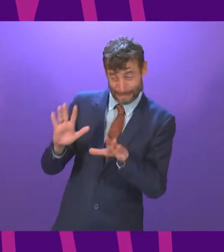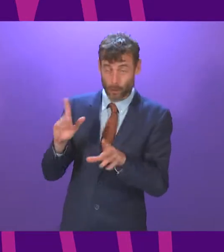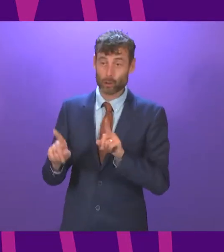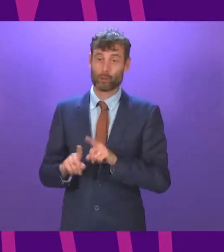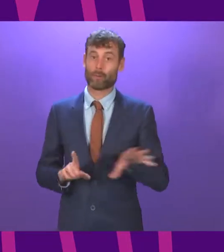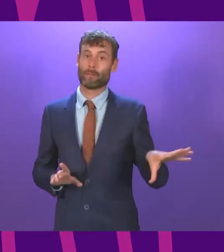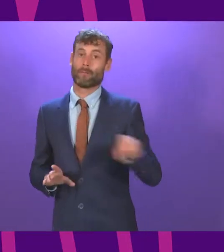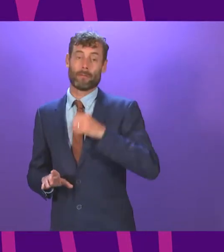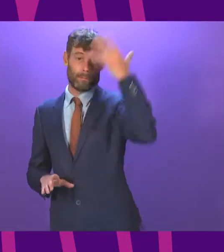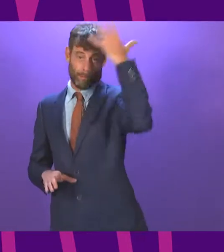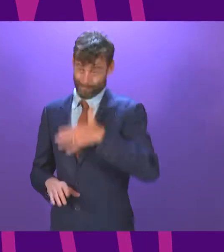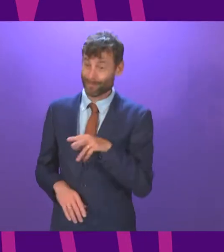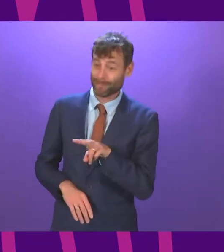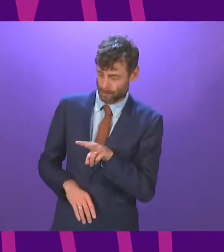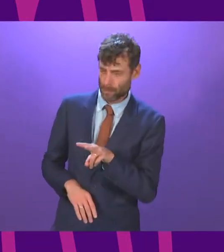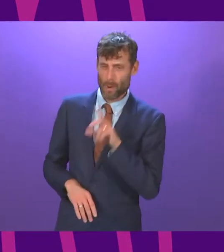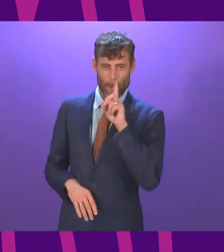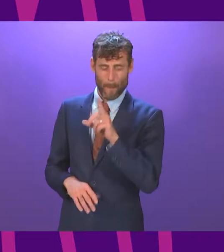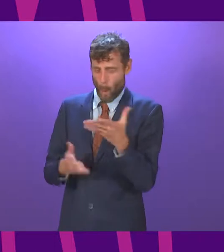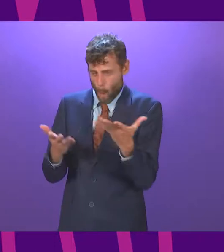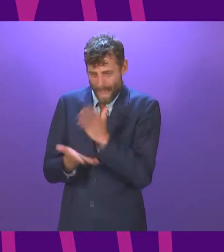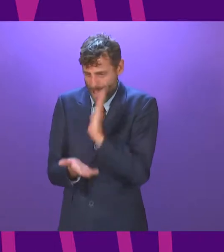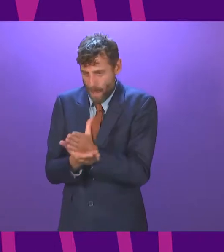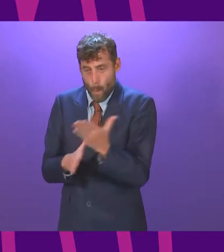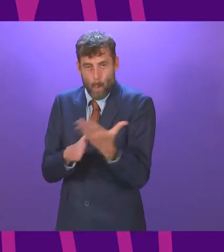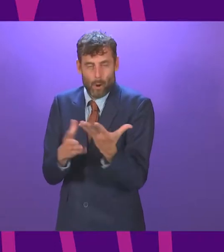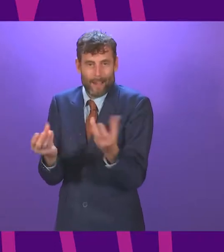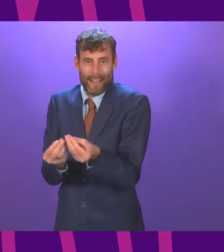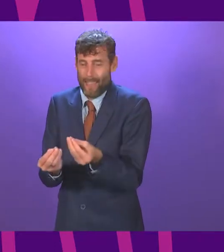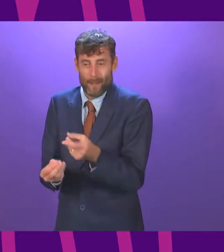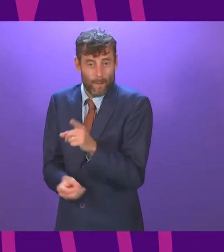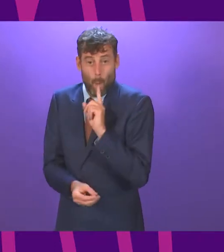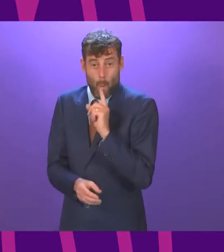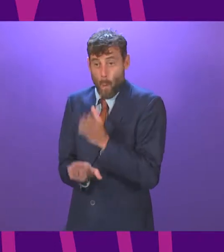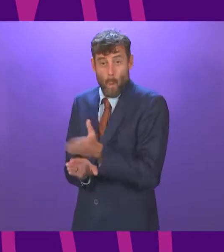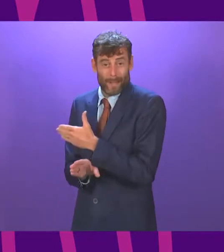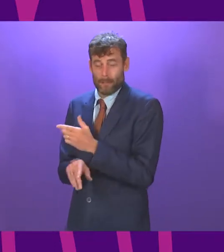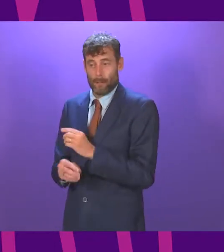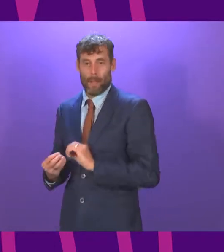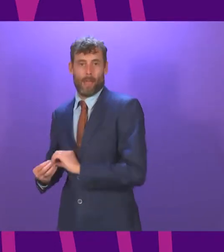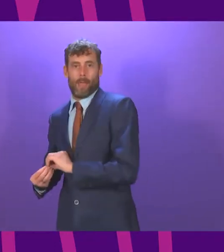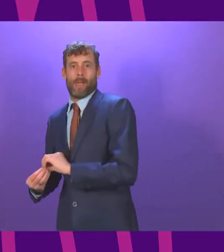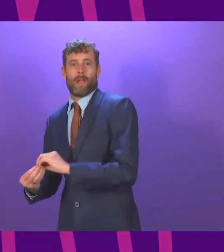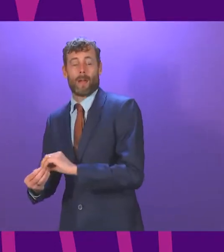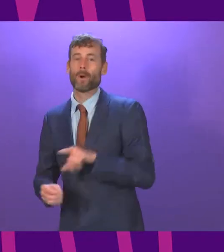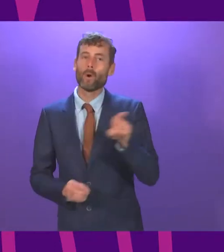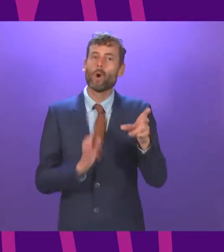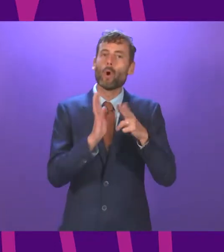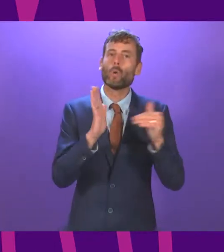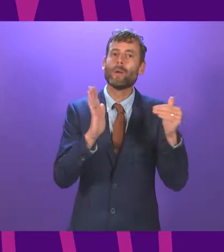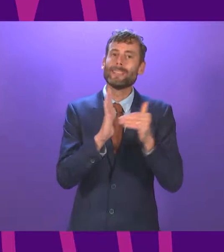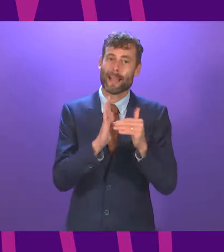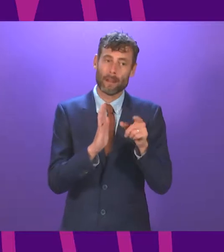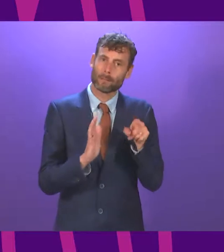gruel for a Green Party that has, until now, characterised itself as radical. The New Zealand deal was forged under the